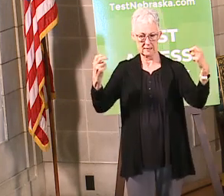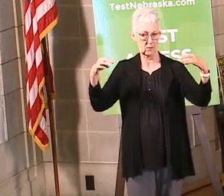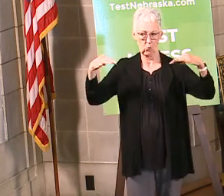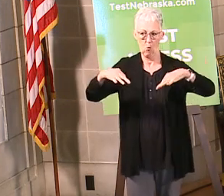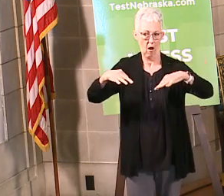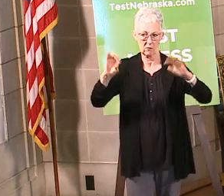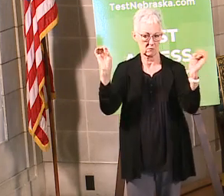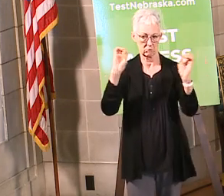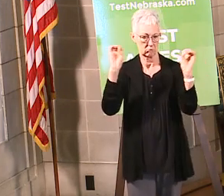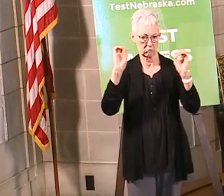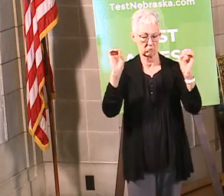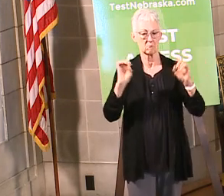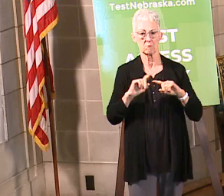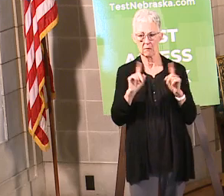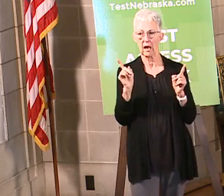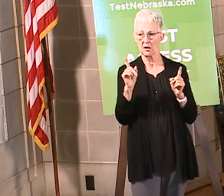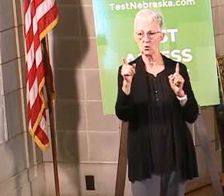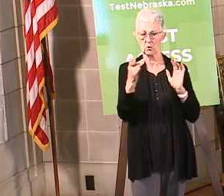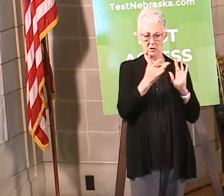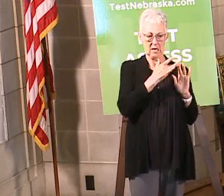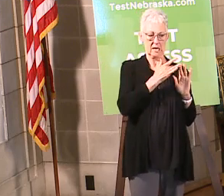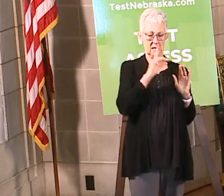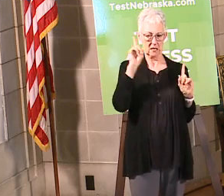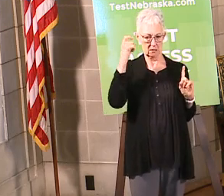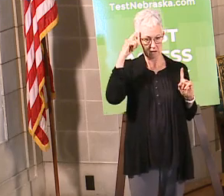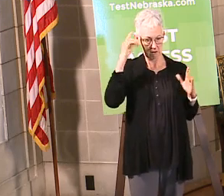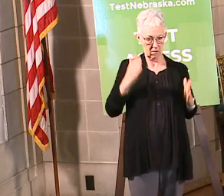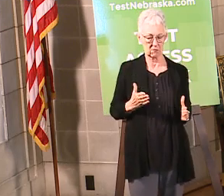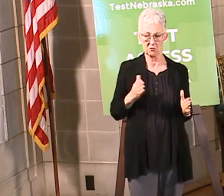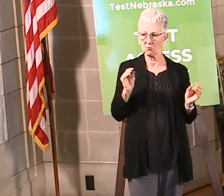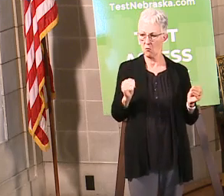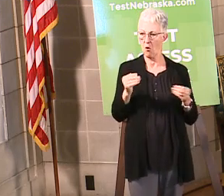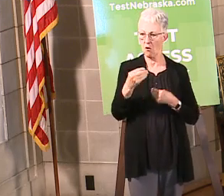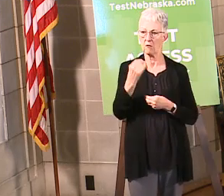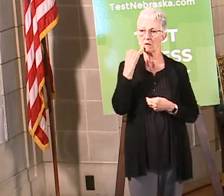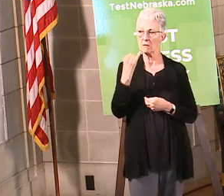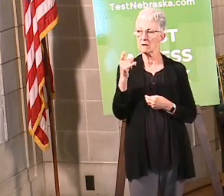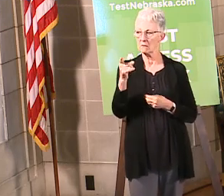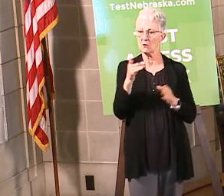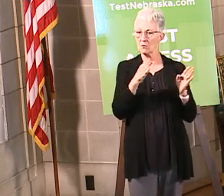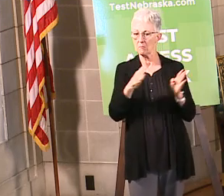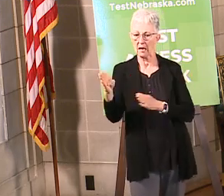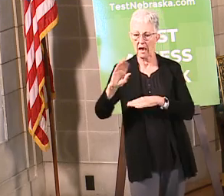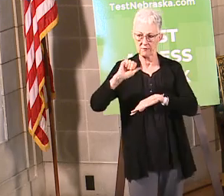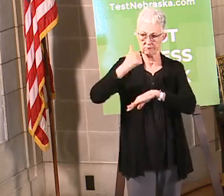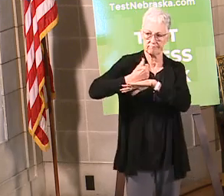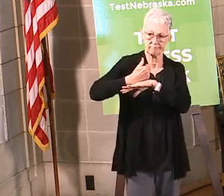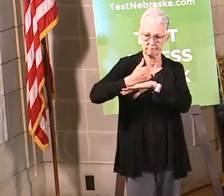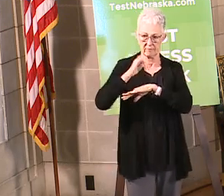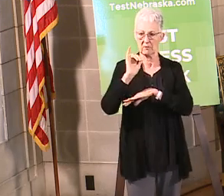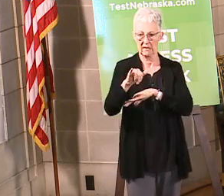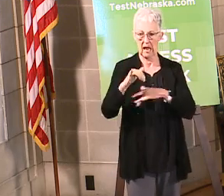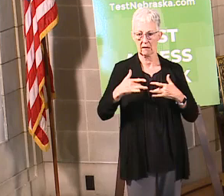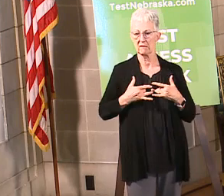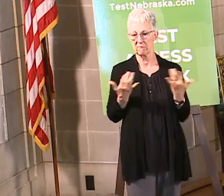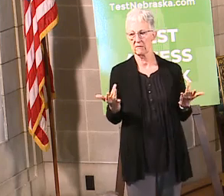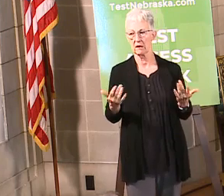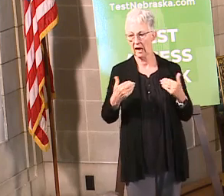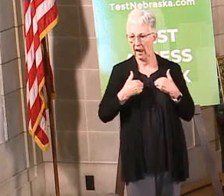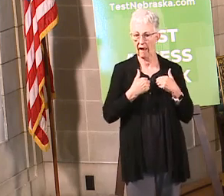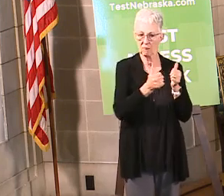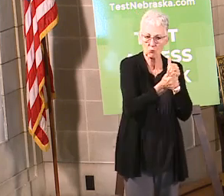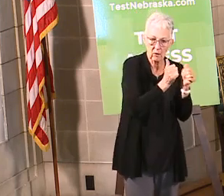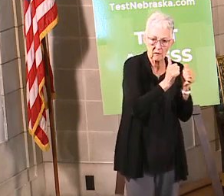the governor's office to make sure that you're going to be complying with all the guidelines with regard to social distancing and that sort of thing. But